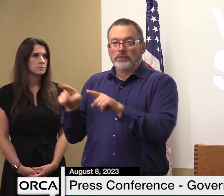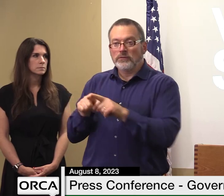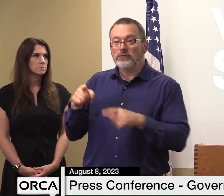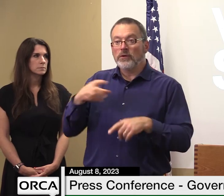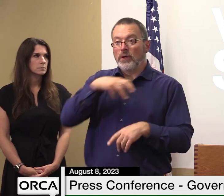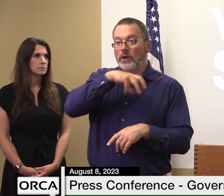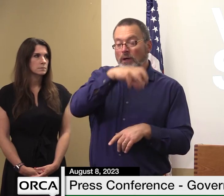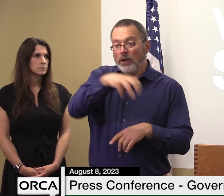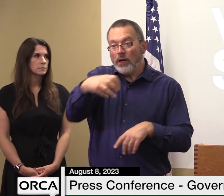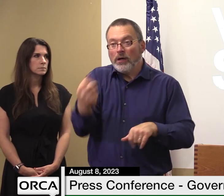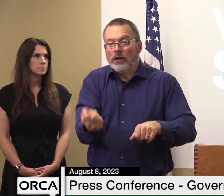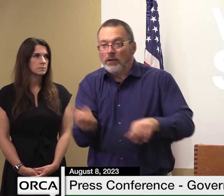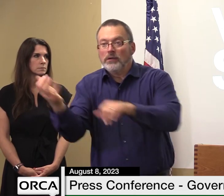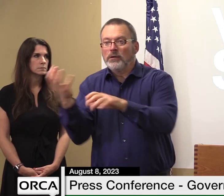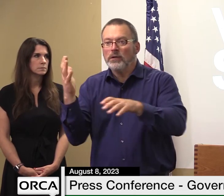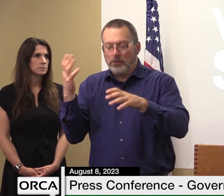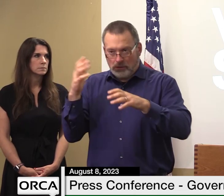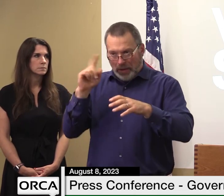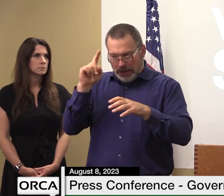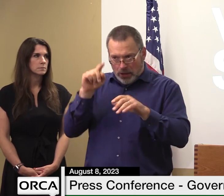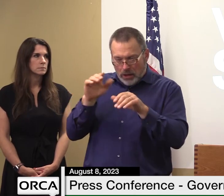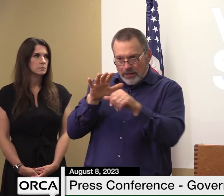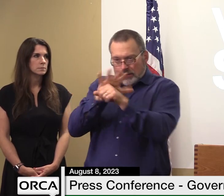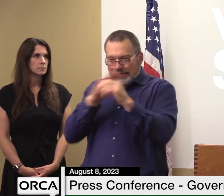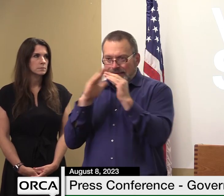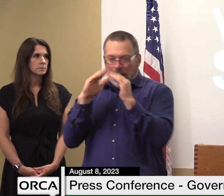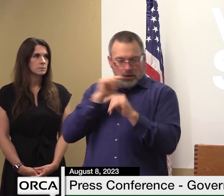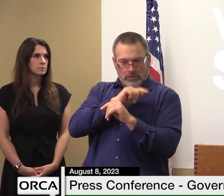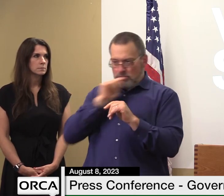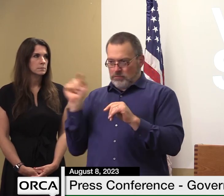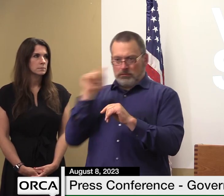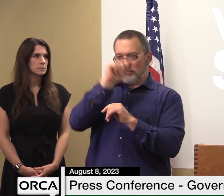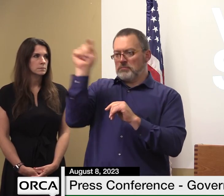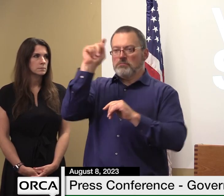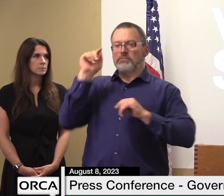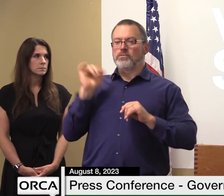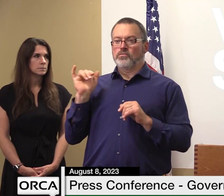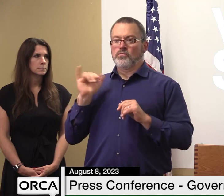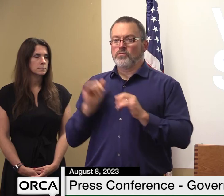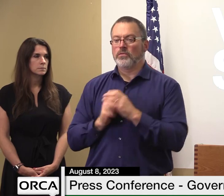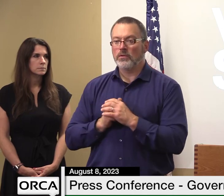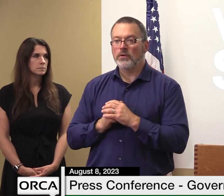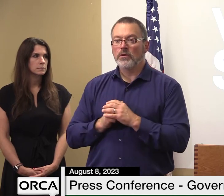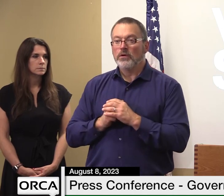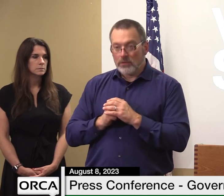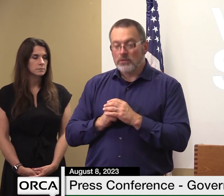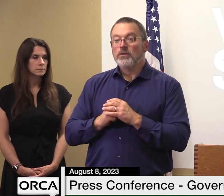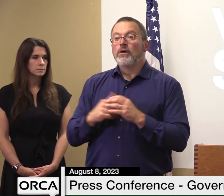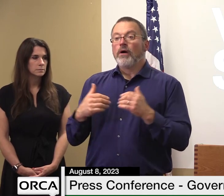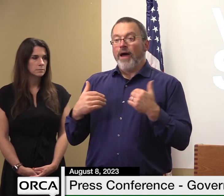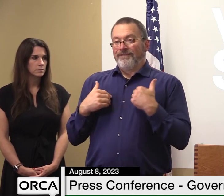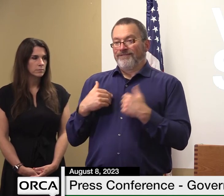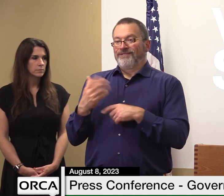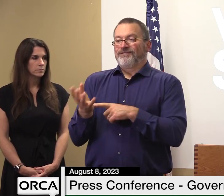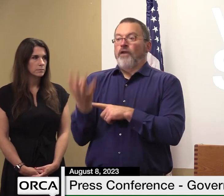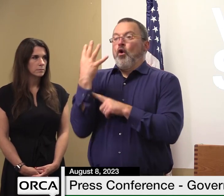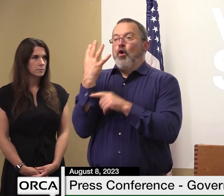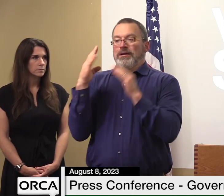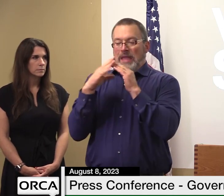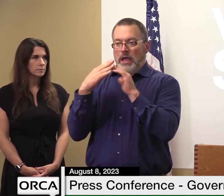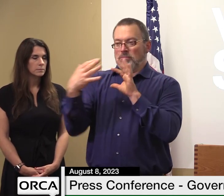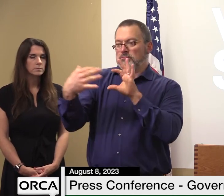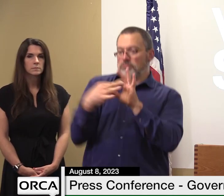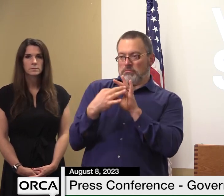for removal at the local level there are currently four municipalities using the state contract and six more towns